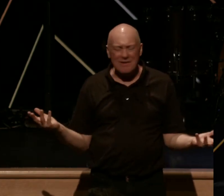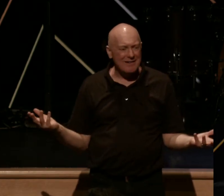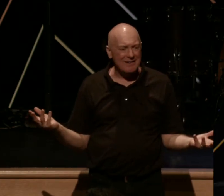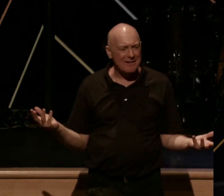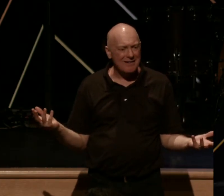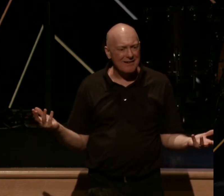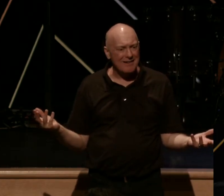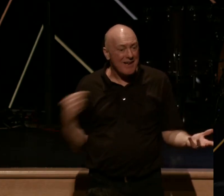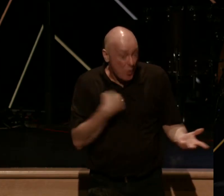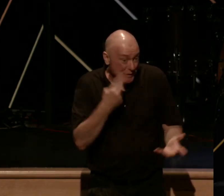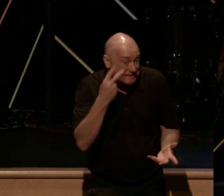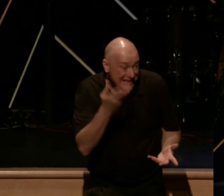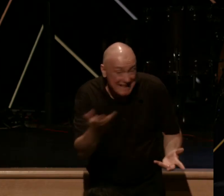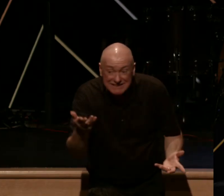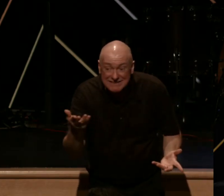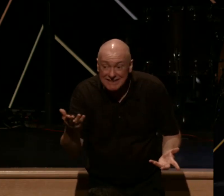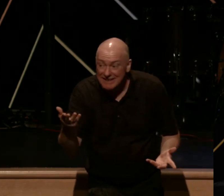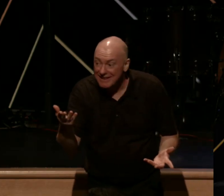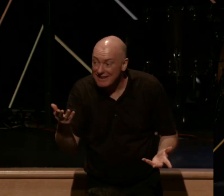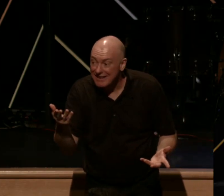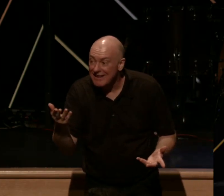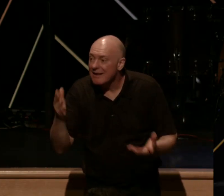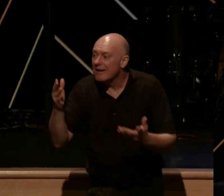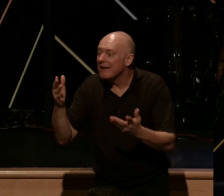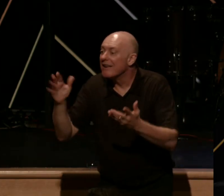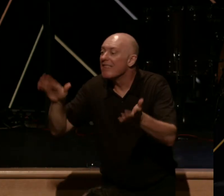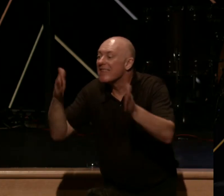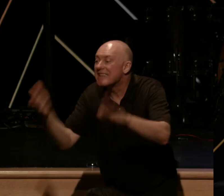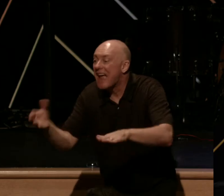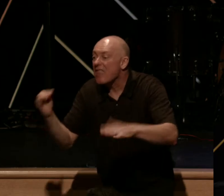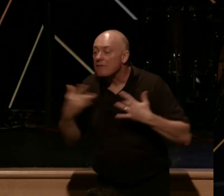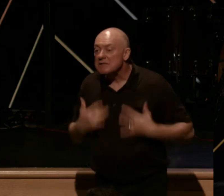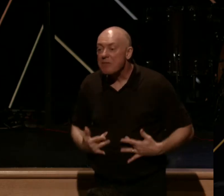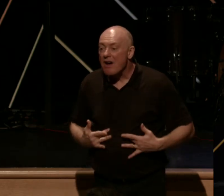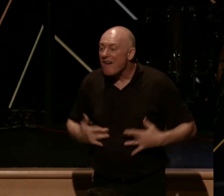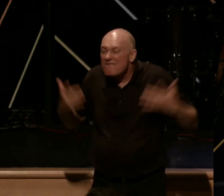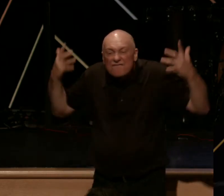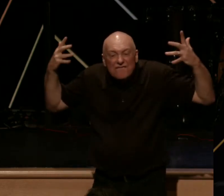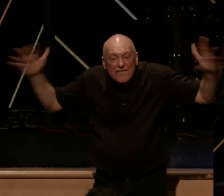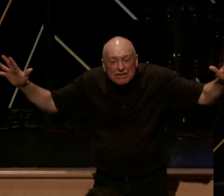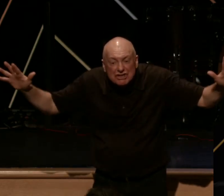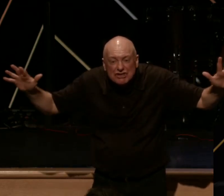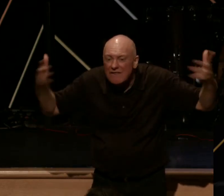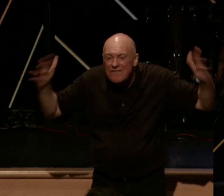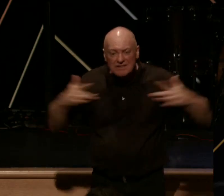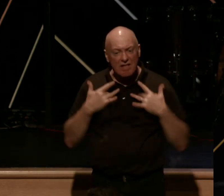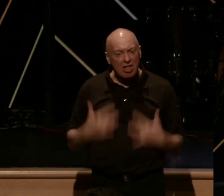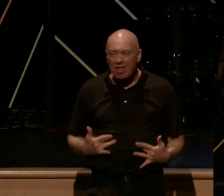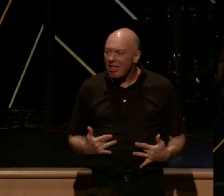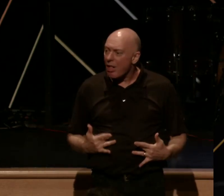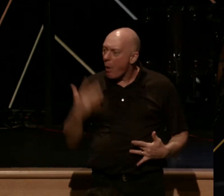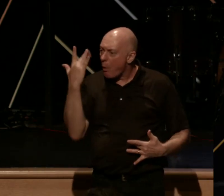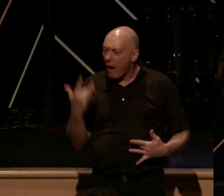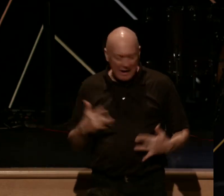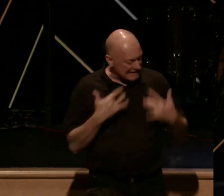And we'd see this, the death of despair in our lives because despair cannot